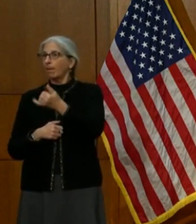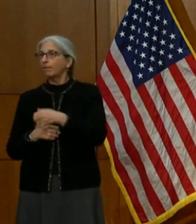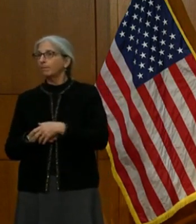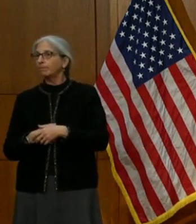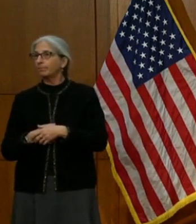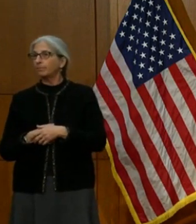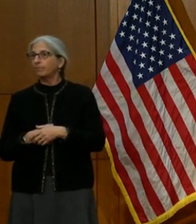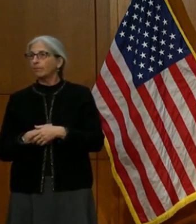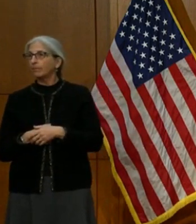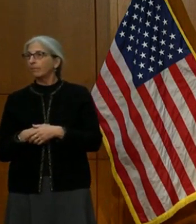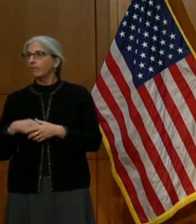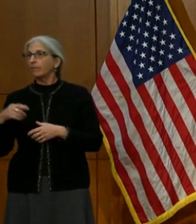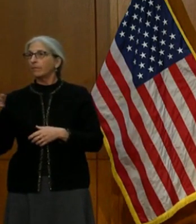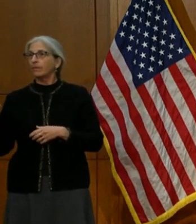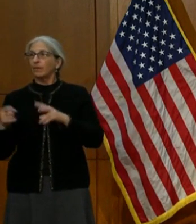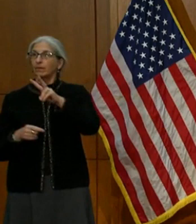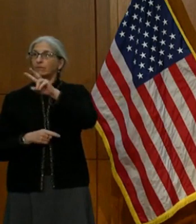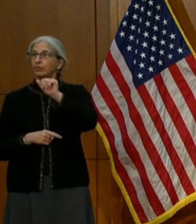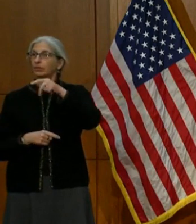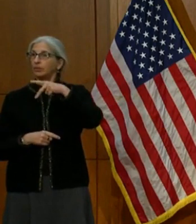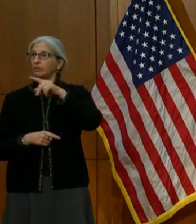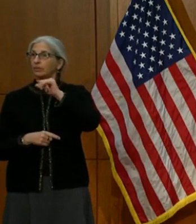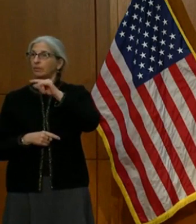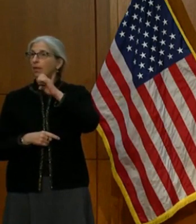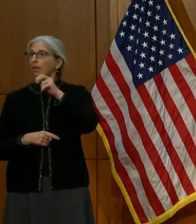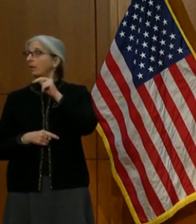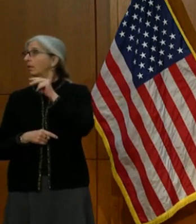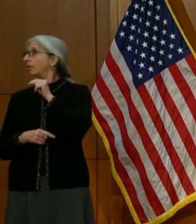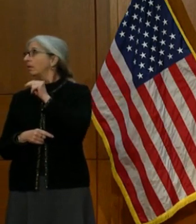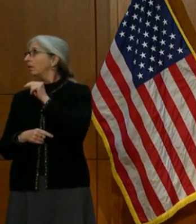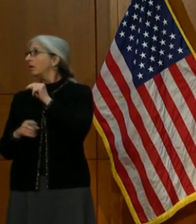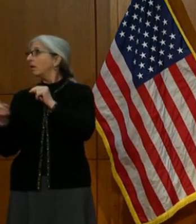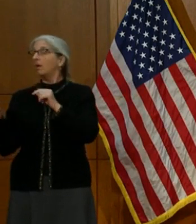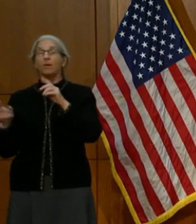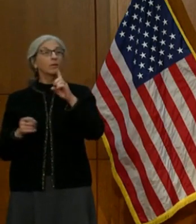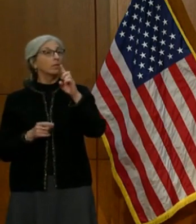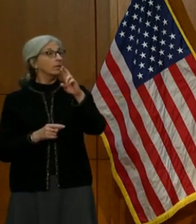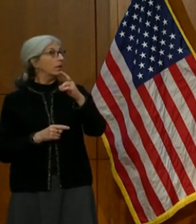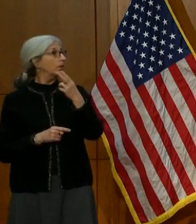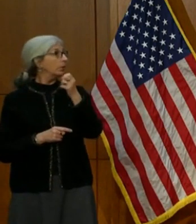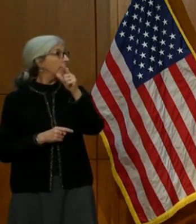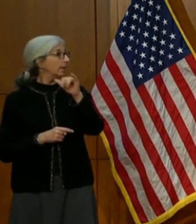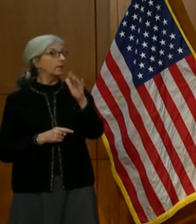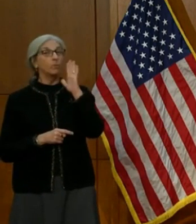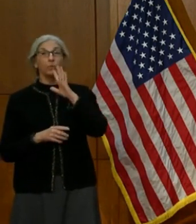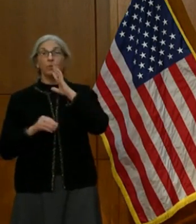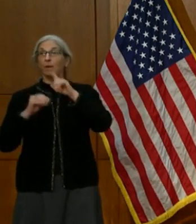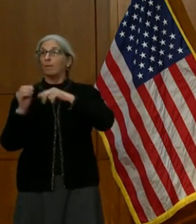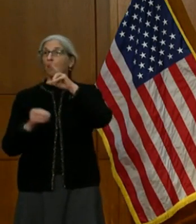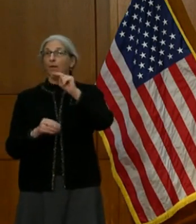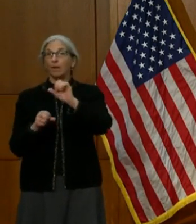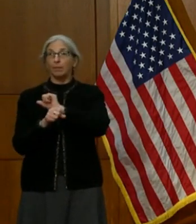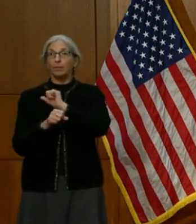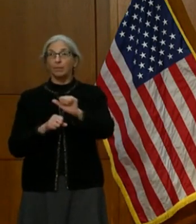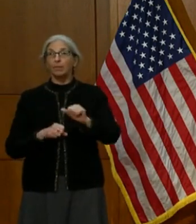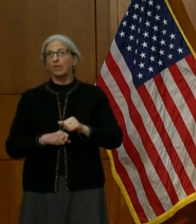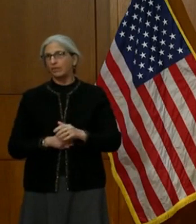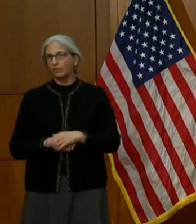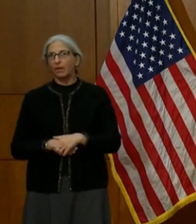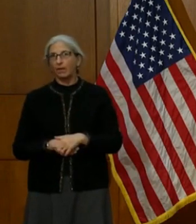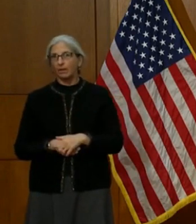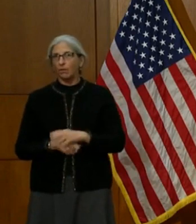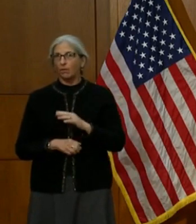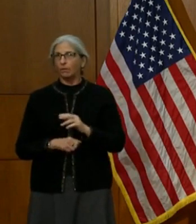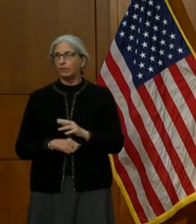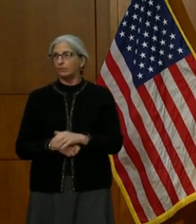On LA, Virginia pilot. Oh, hey, Elena. We were going to have Dr. Healy address the unemployment. Yes. Thank